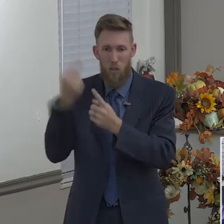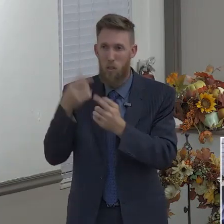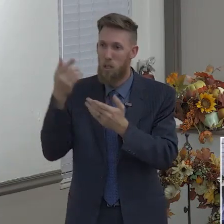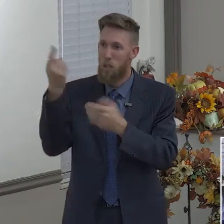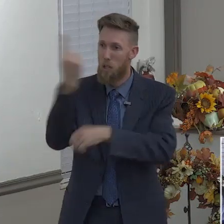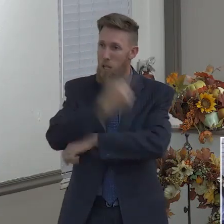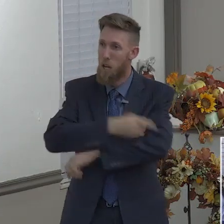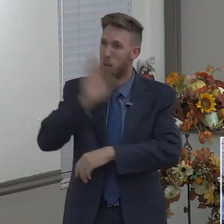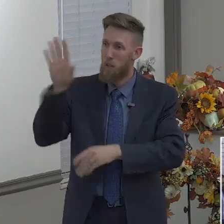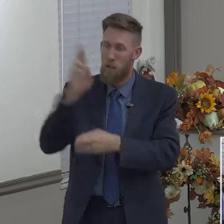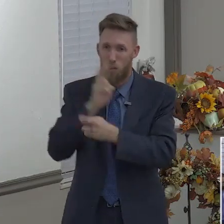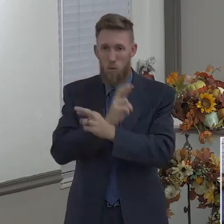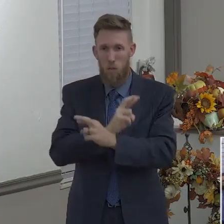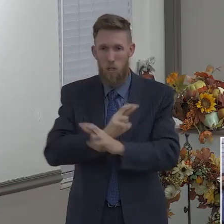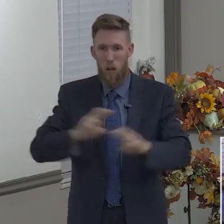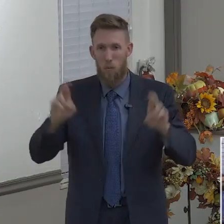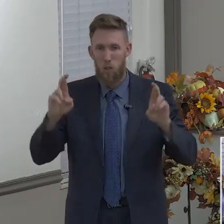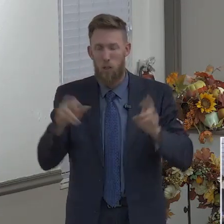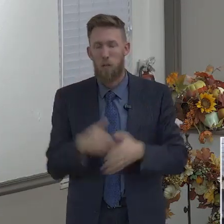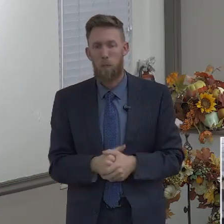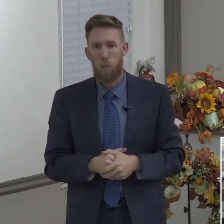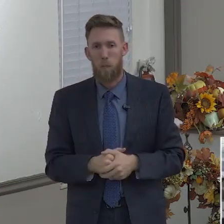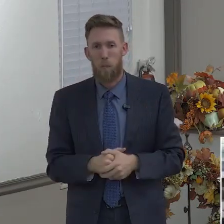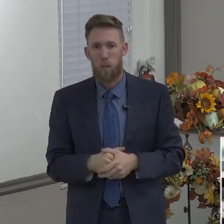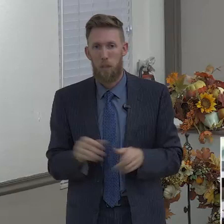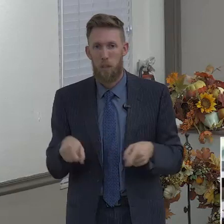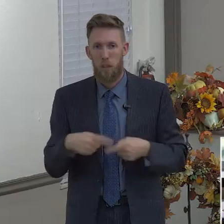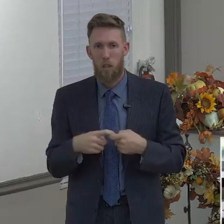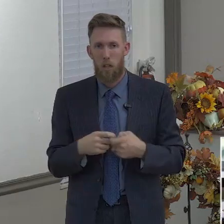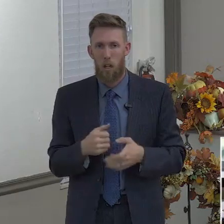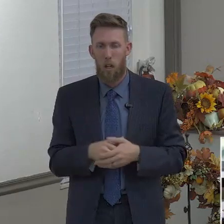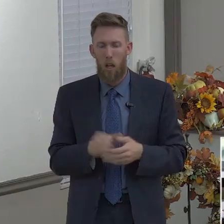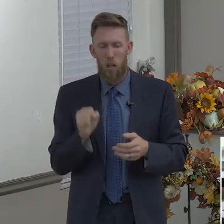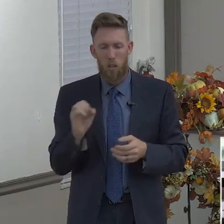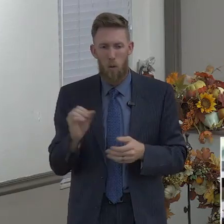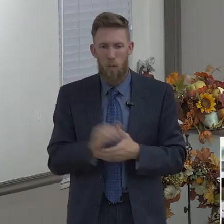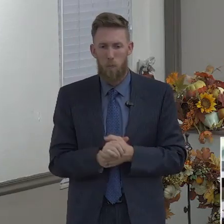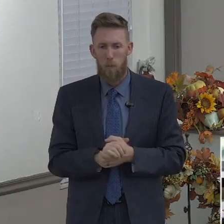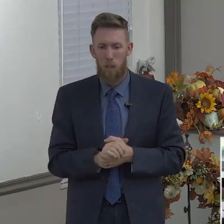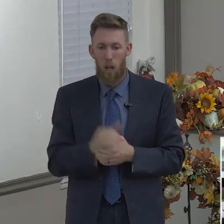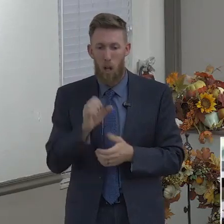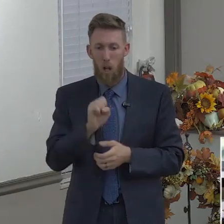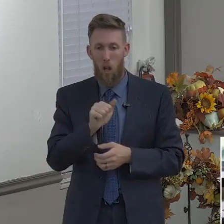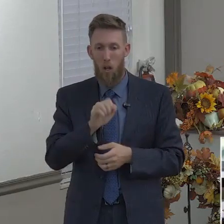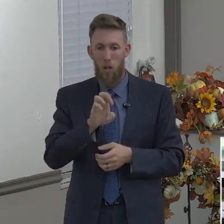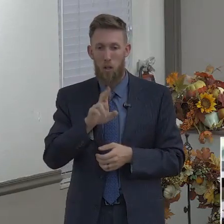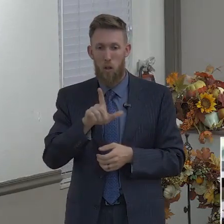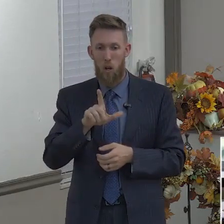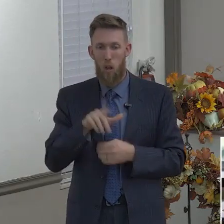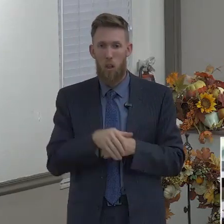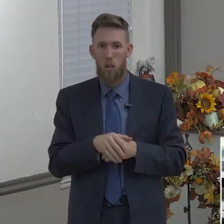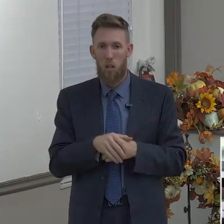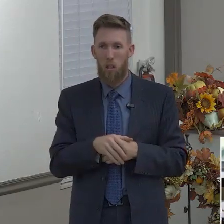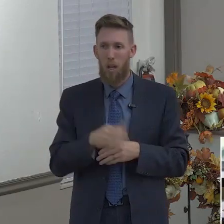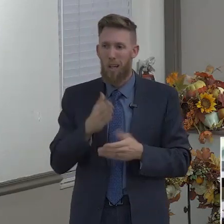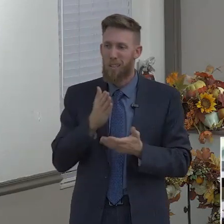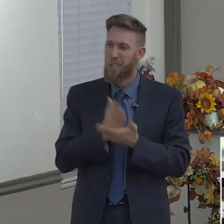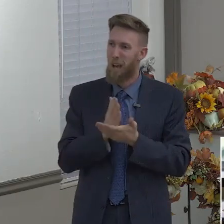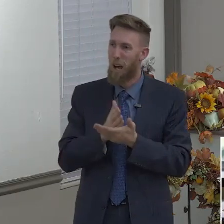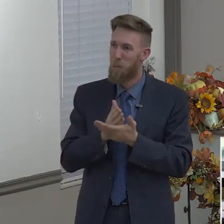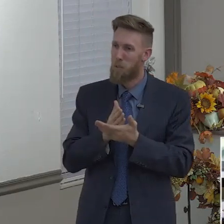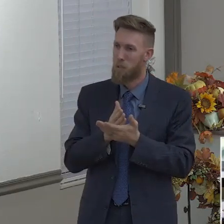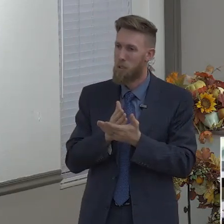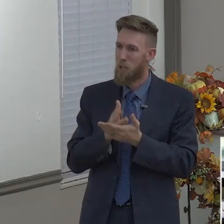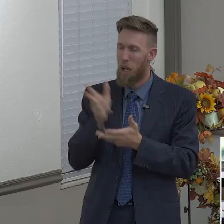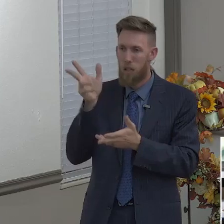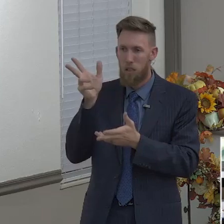in the story with Samuel and Saul, Saul had lost hearing the voice of God because of his grievous sin, his constant disobedience